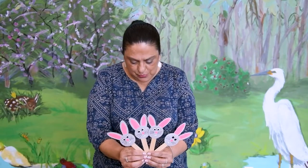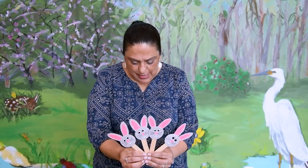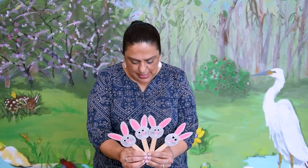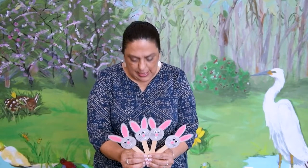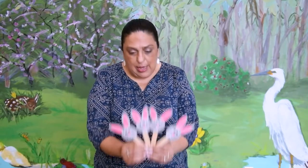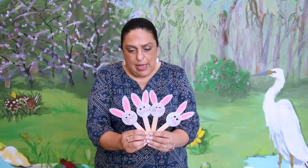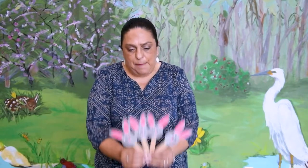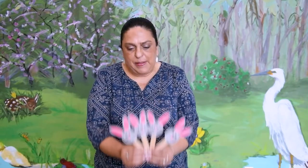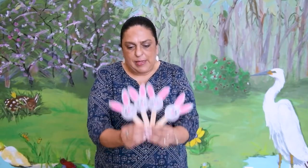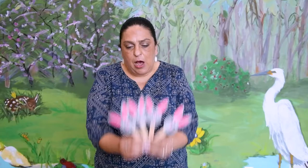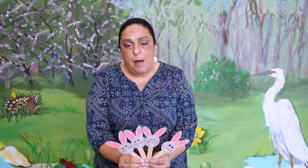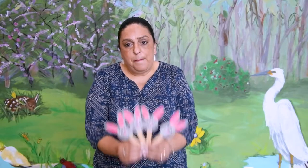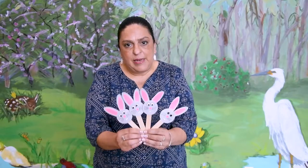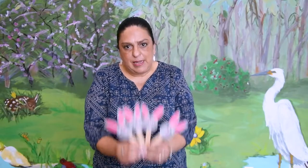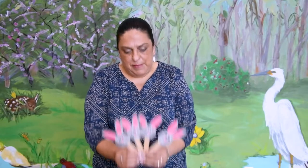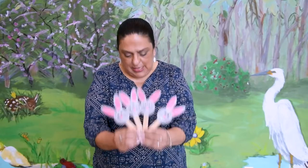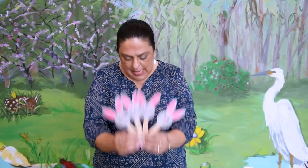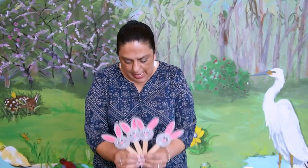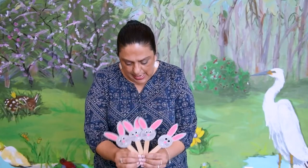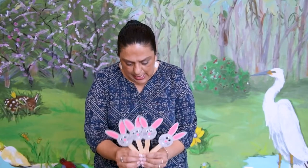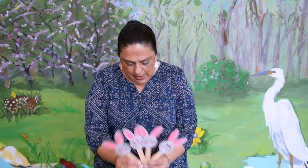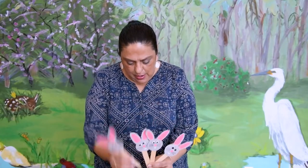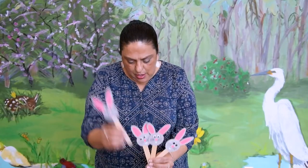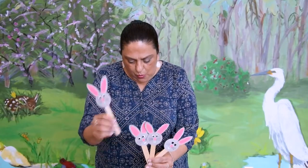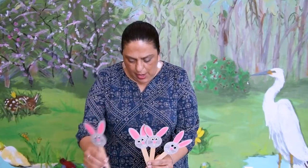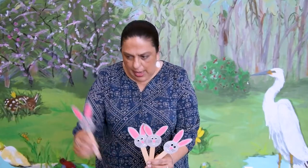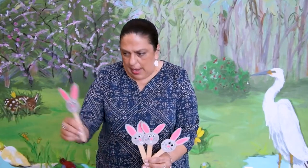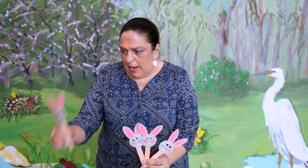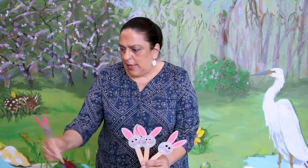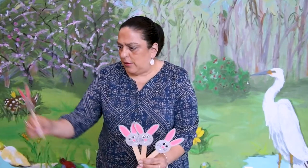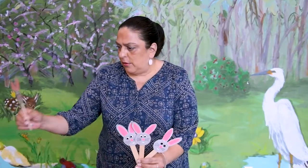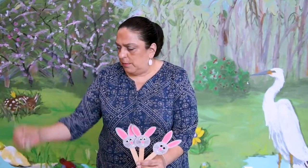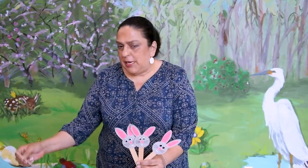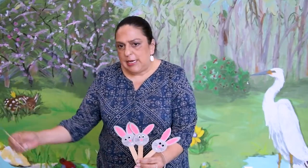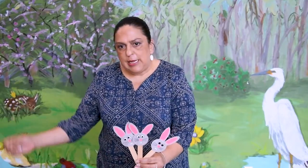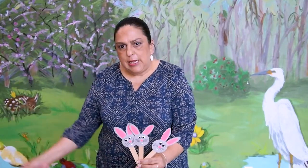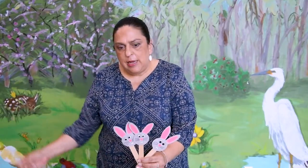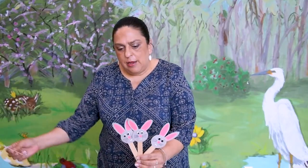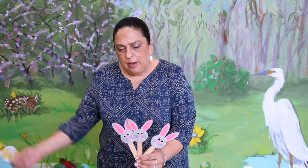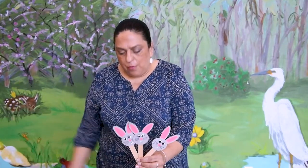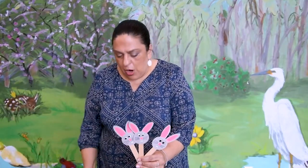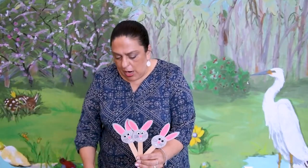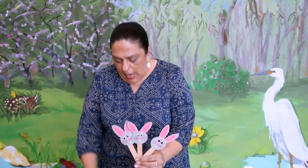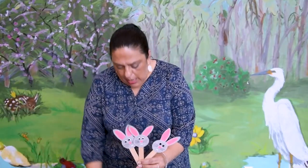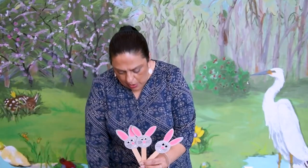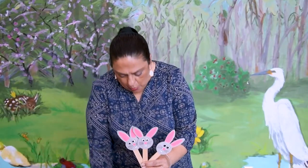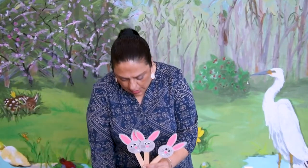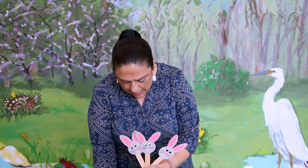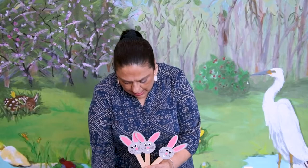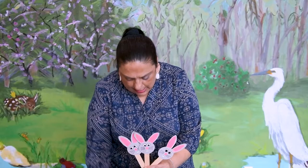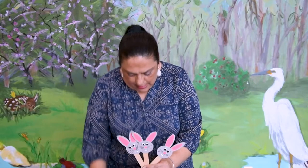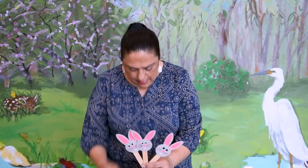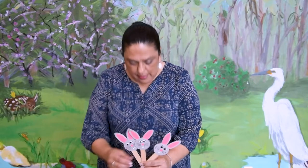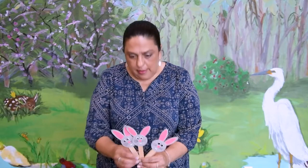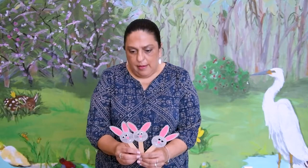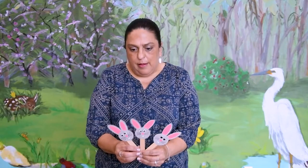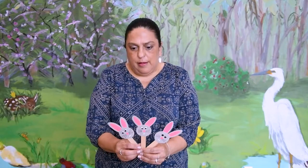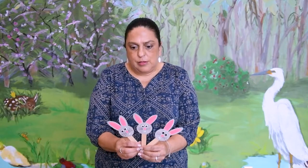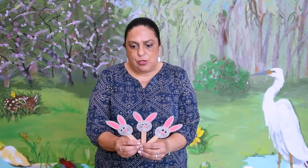right. Hippity hop and hippity hey. One little bunny run away. So